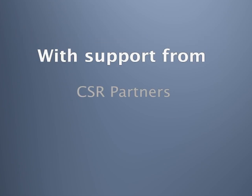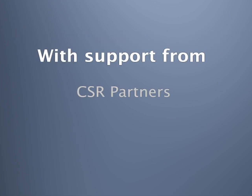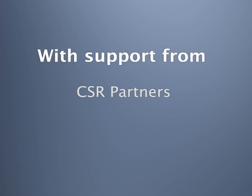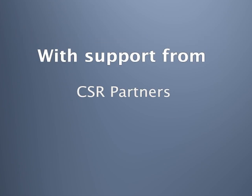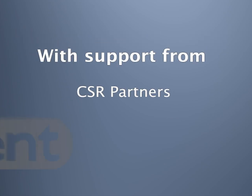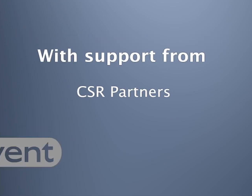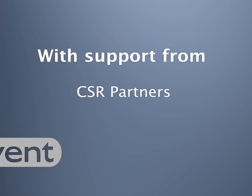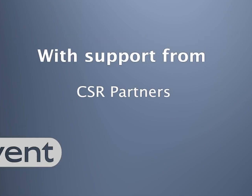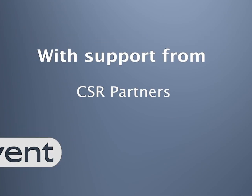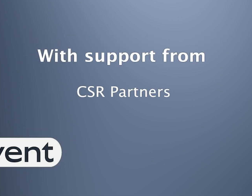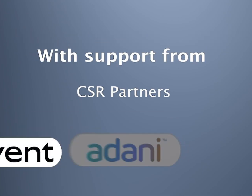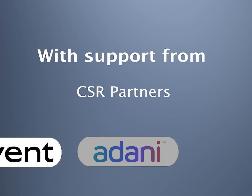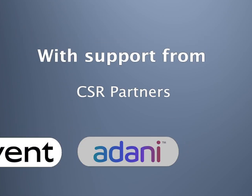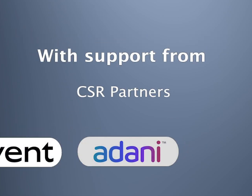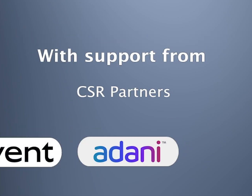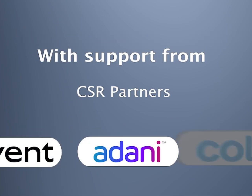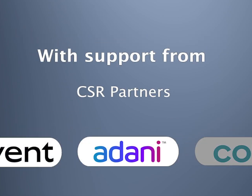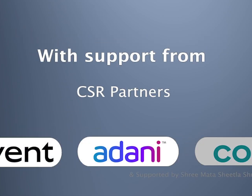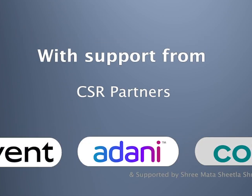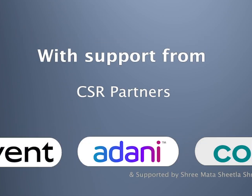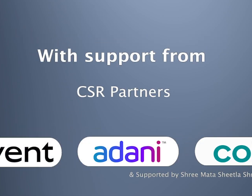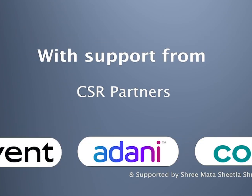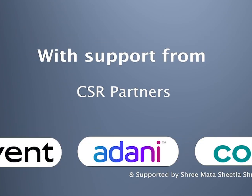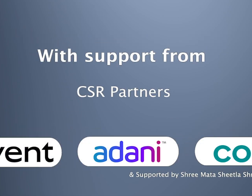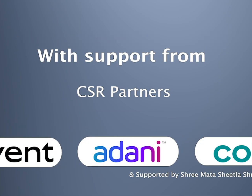Thank And we're Thanks. you. you.